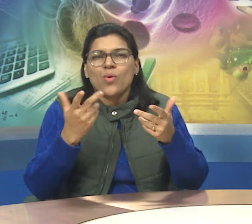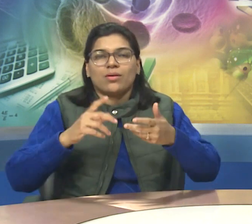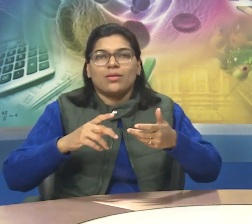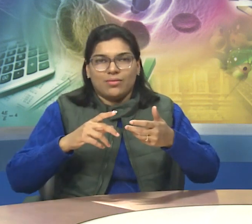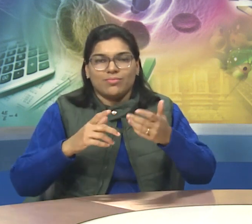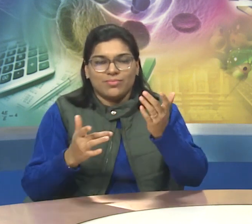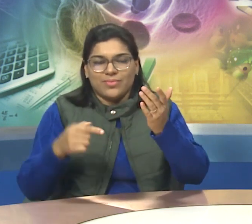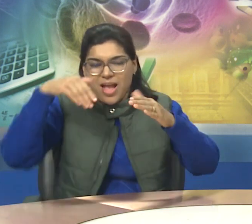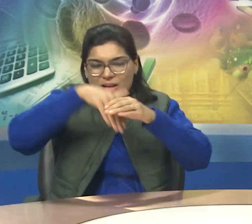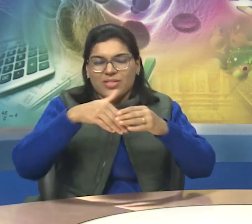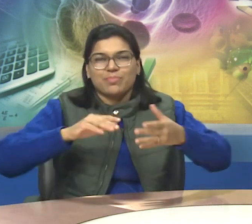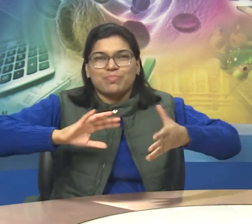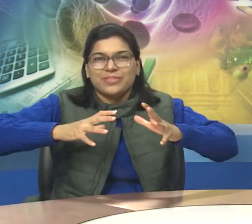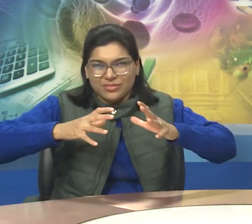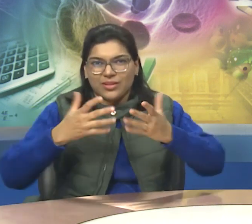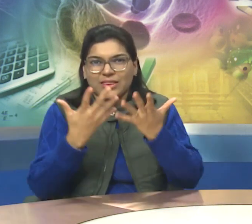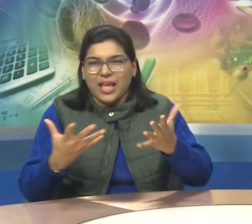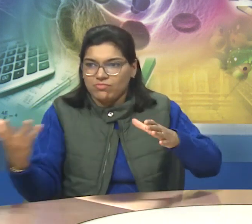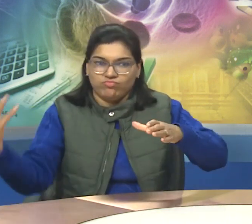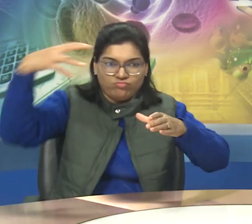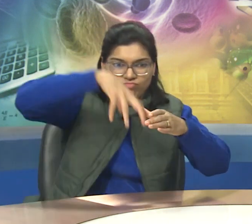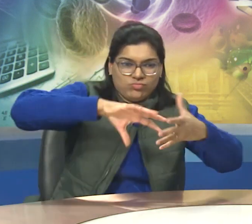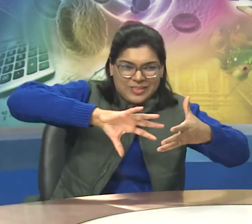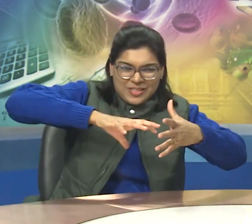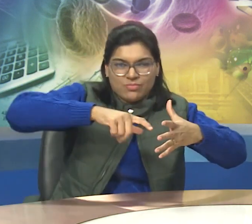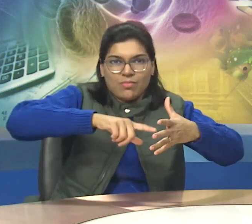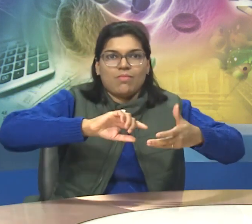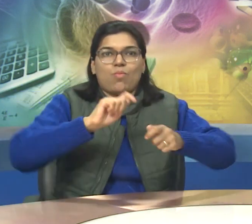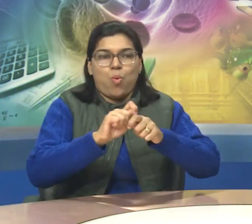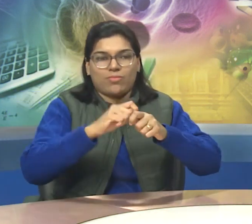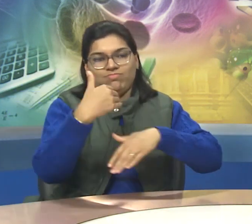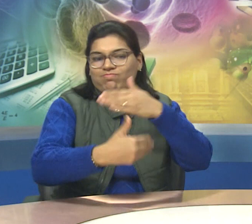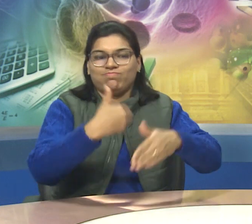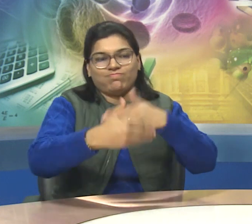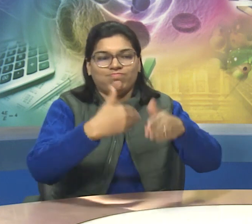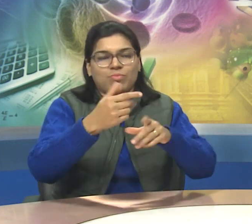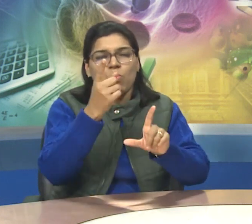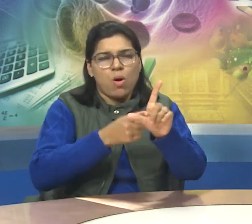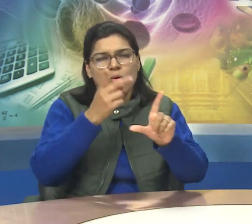Education is very important. But